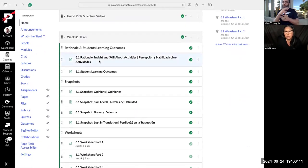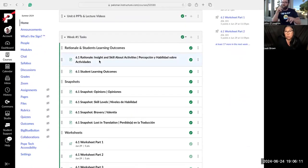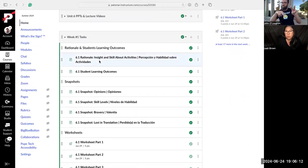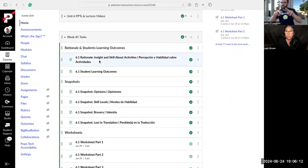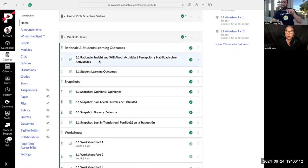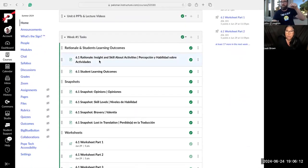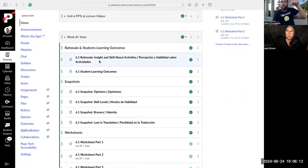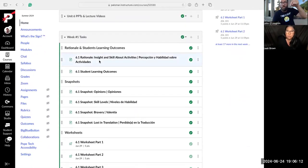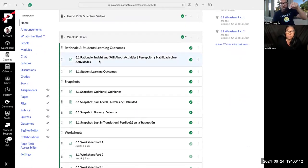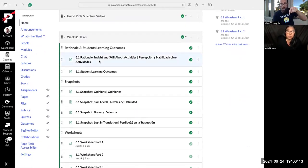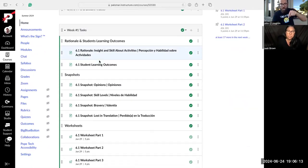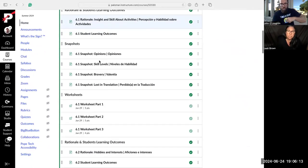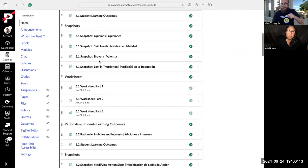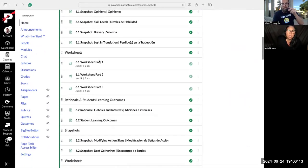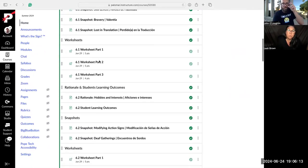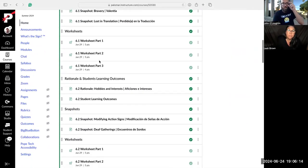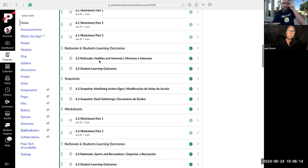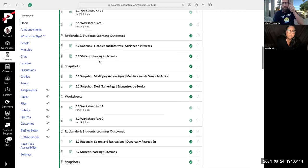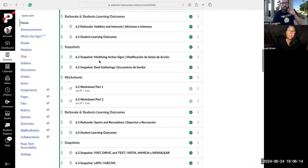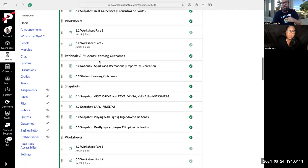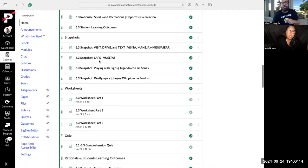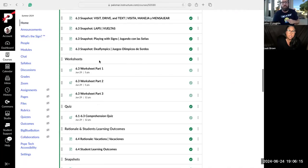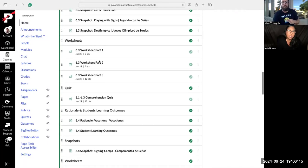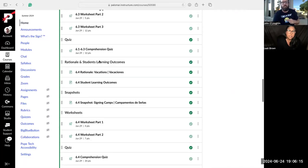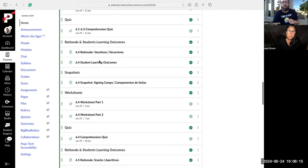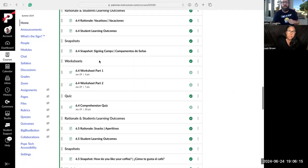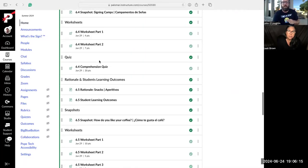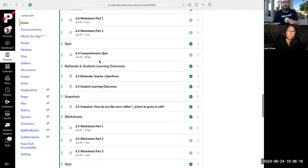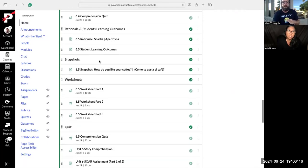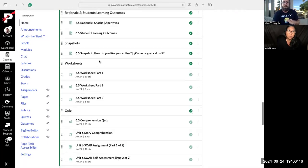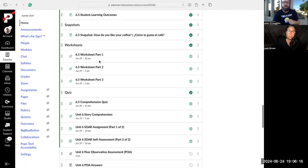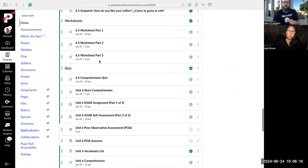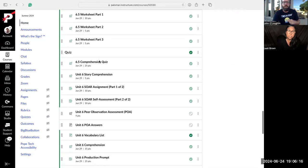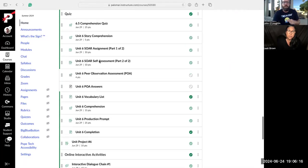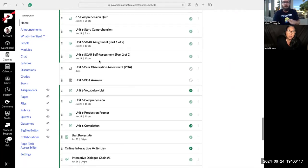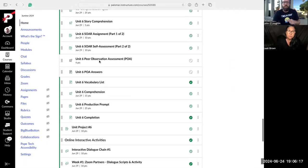We're going to go ahead and review and take a look at what this looks like in canvas. We'll scroll down.